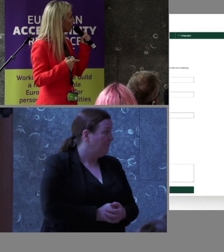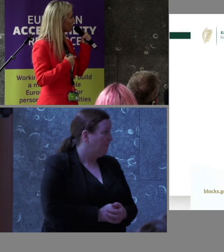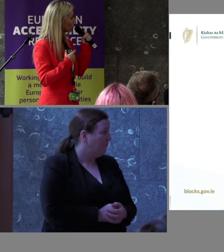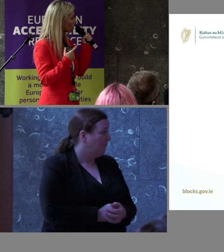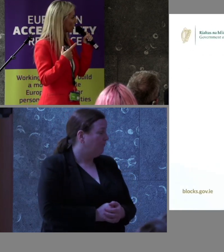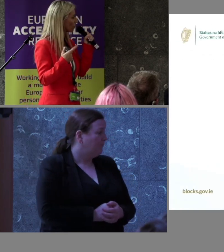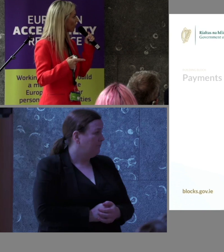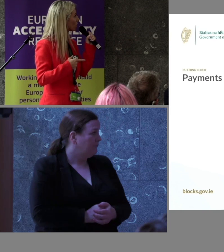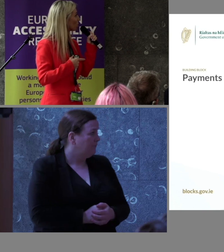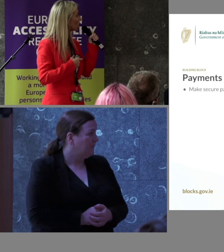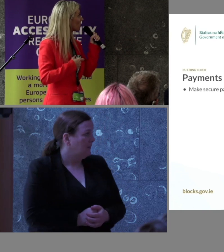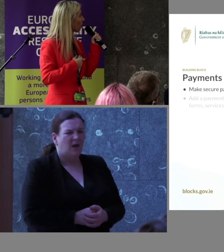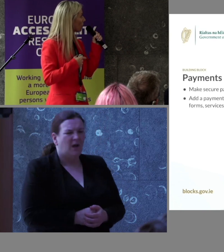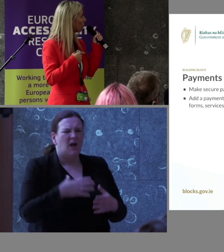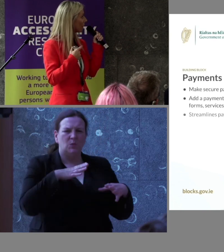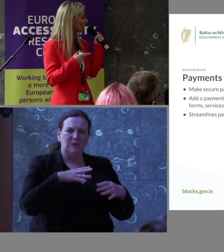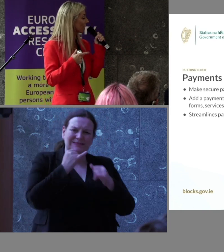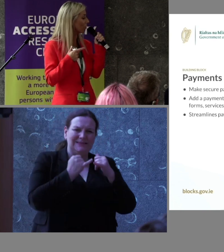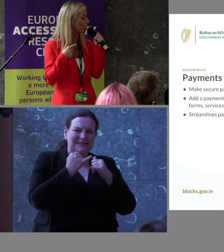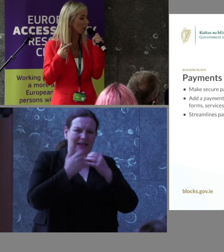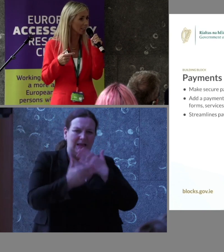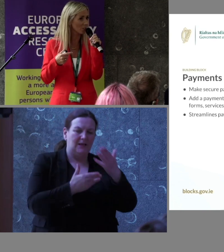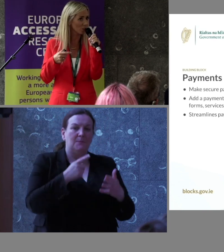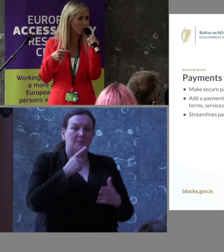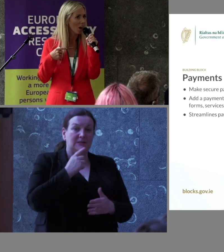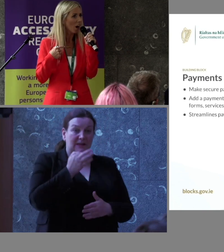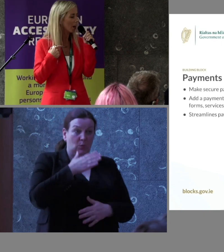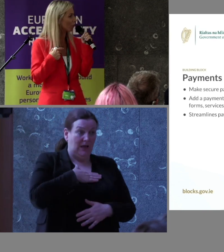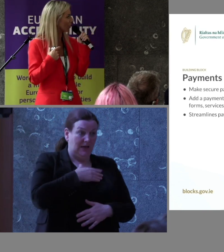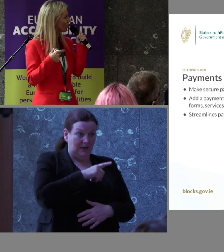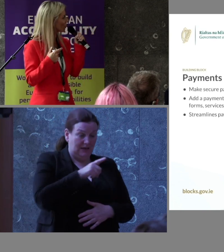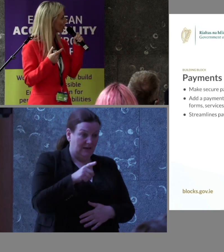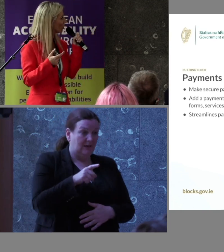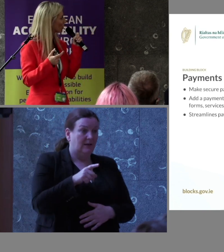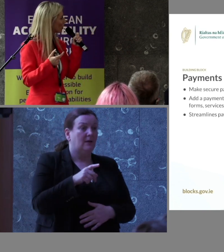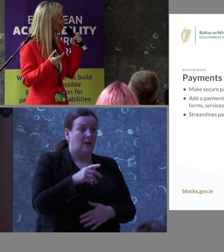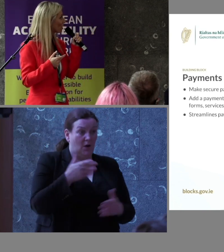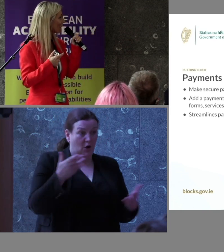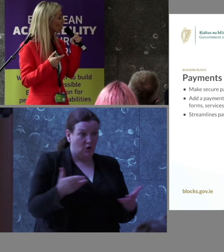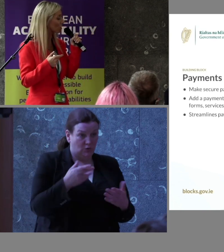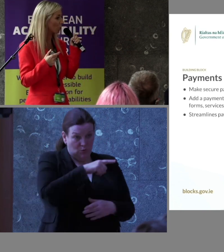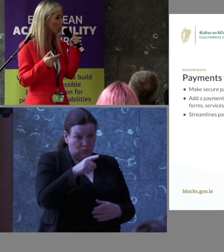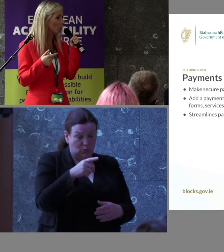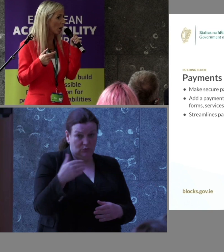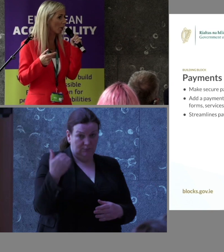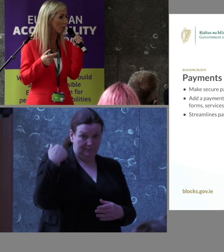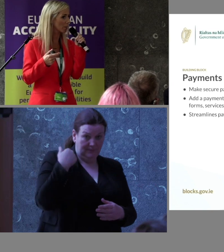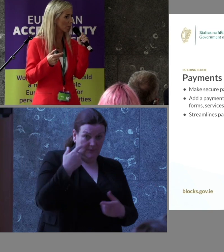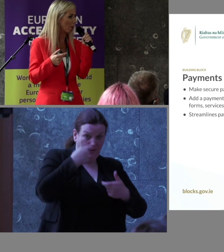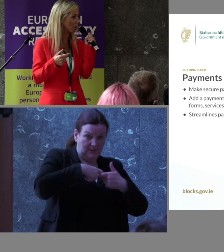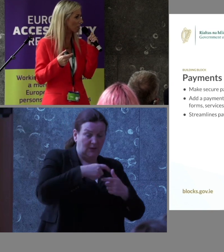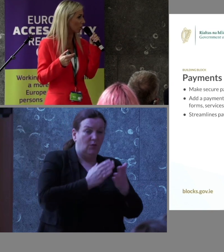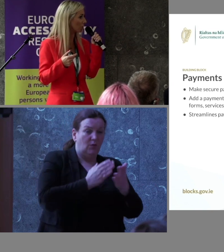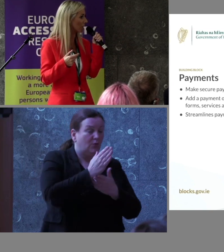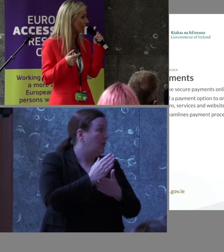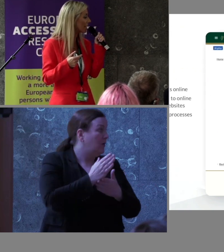I don't want to touch, I don't want to go into too much detail on it, but basically, if you would like to, I would urge you to reach out to us through our website,